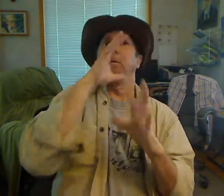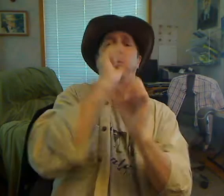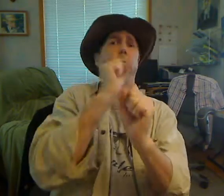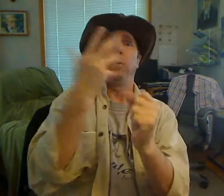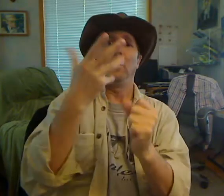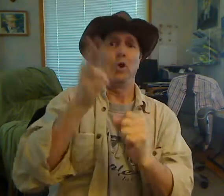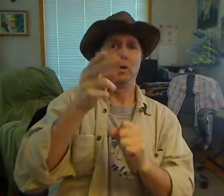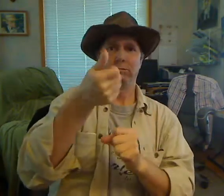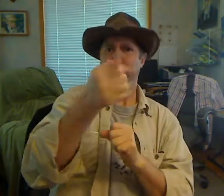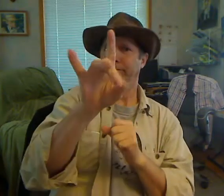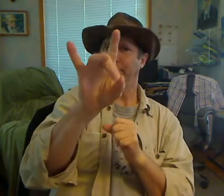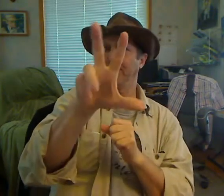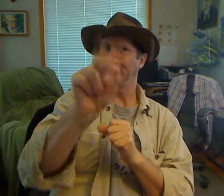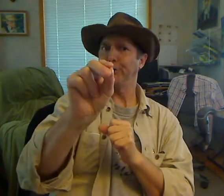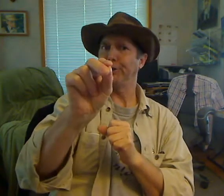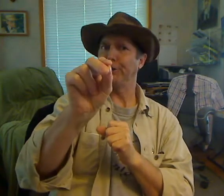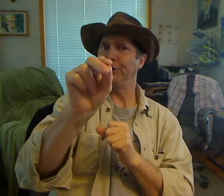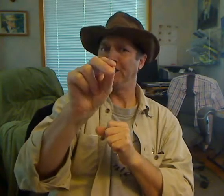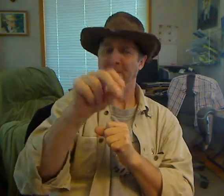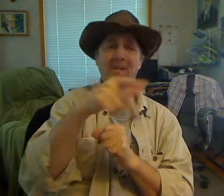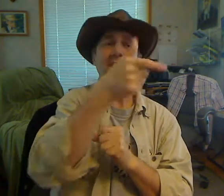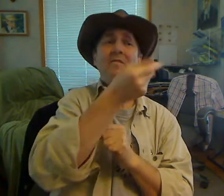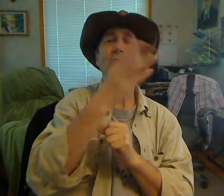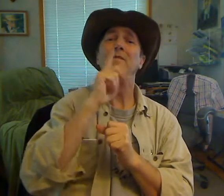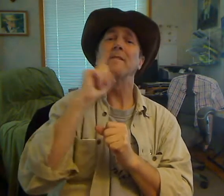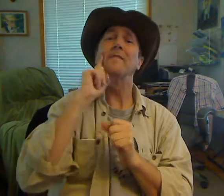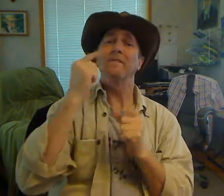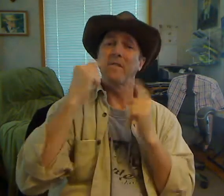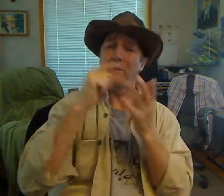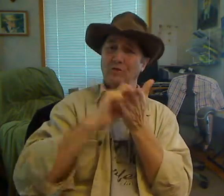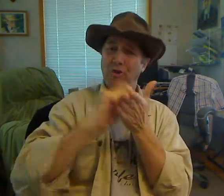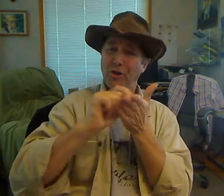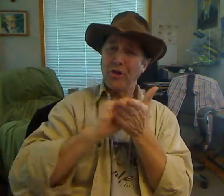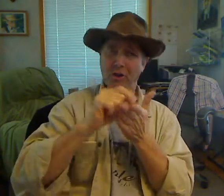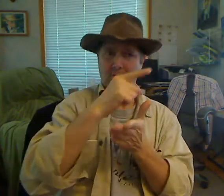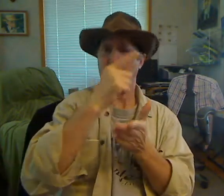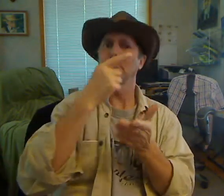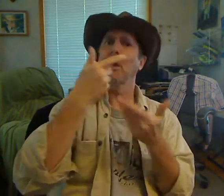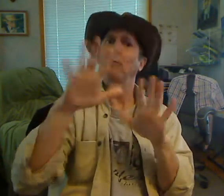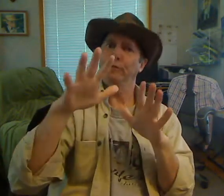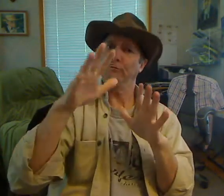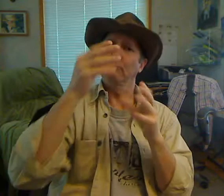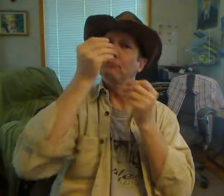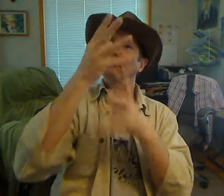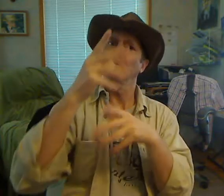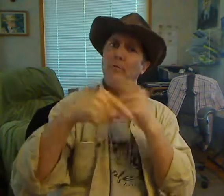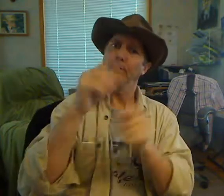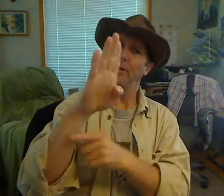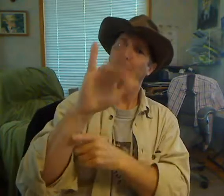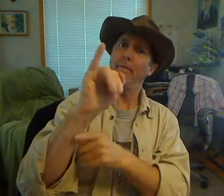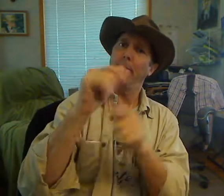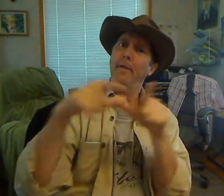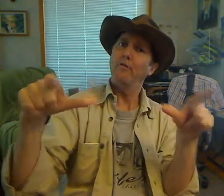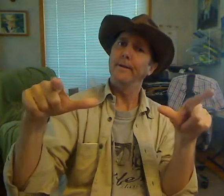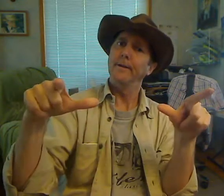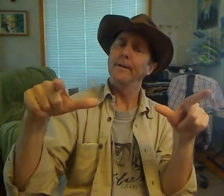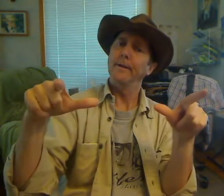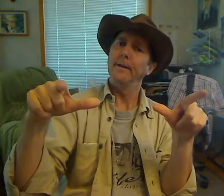Former Bosnian Serb leader, Radovan Herodic, flew into the house early this morning to face justice at the UN War